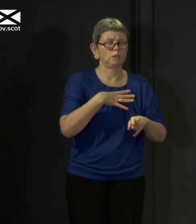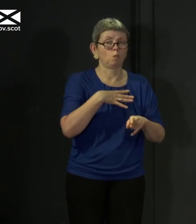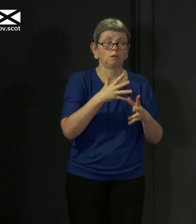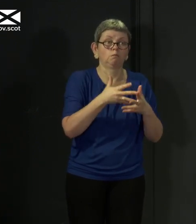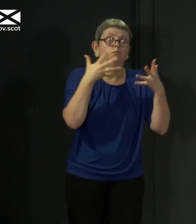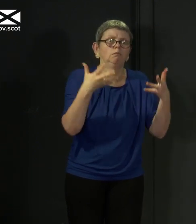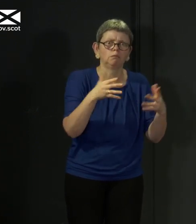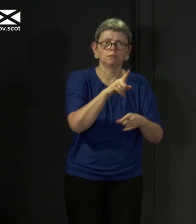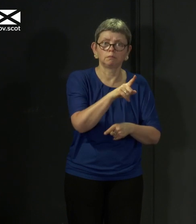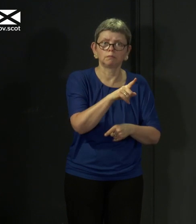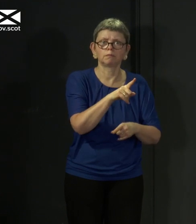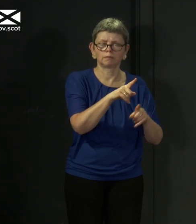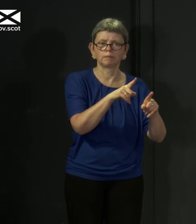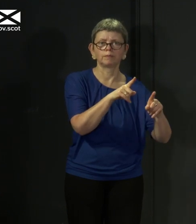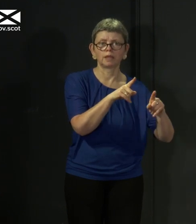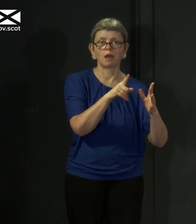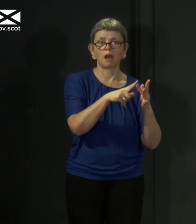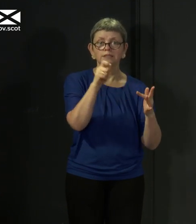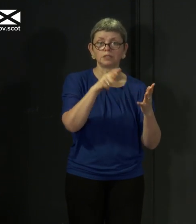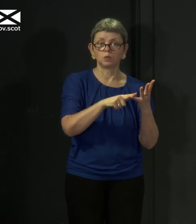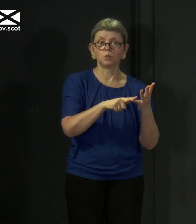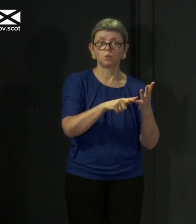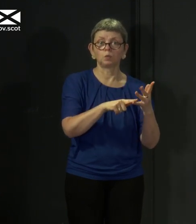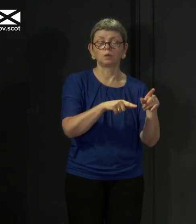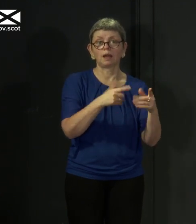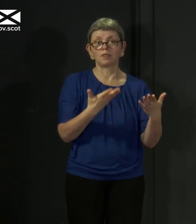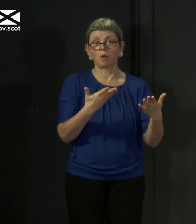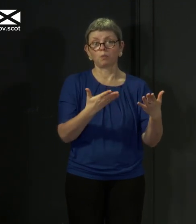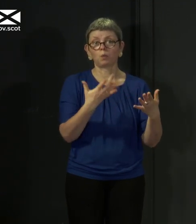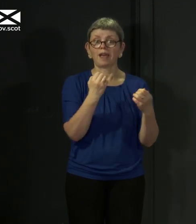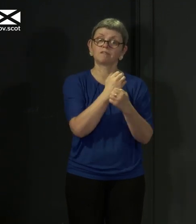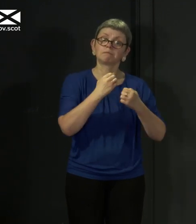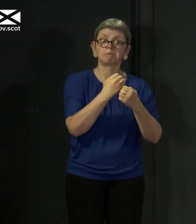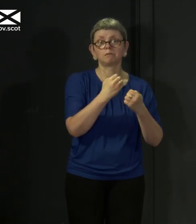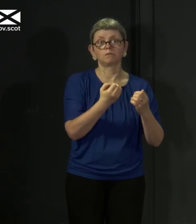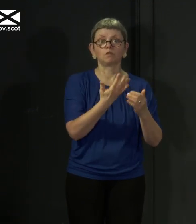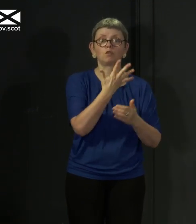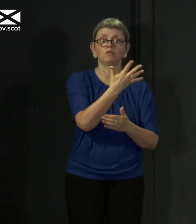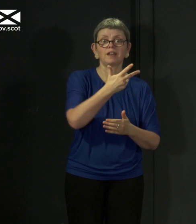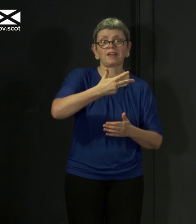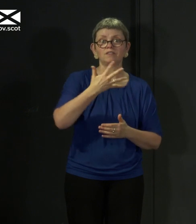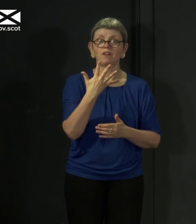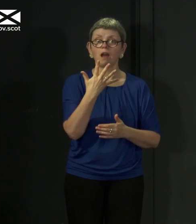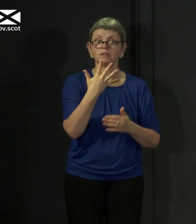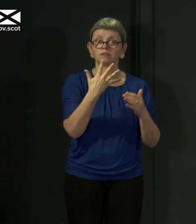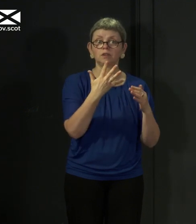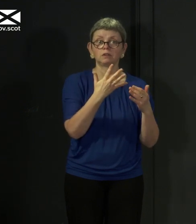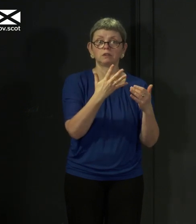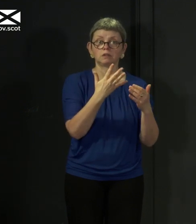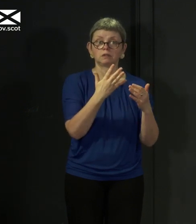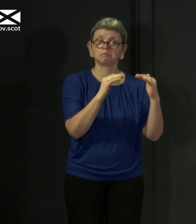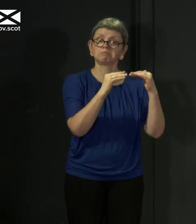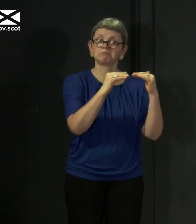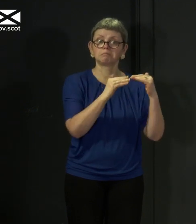Our surge capacity for intensive care right now is 585 and clearly we are well within that. Yes, it